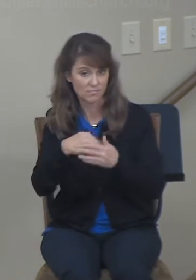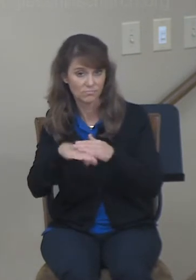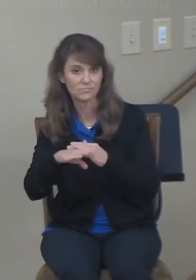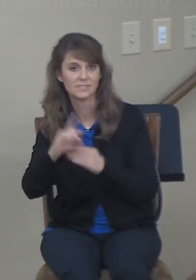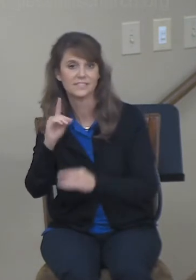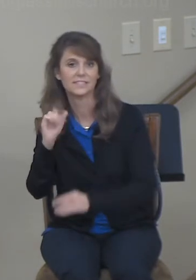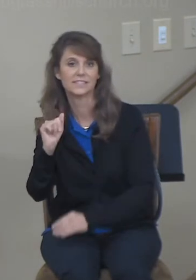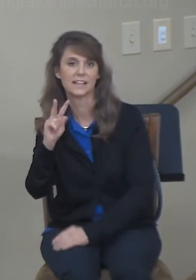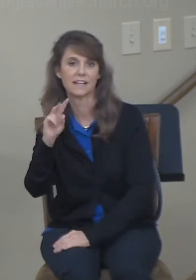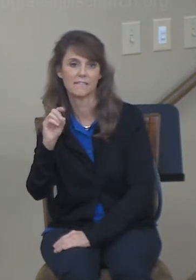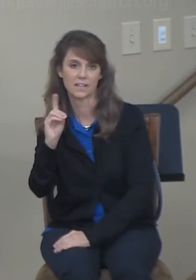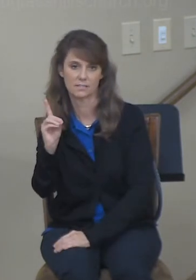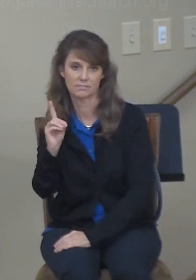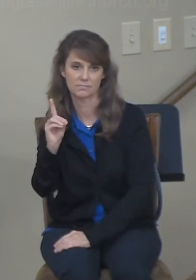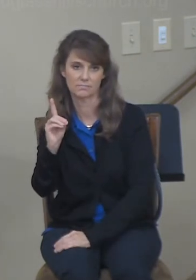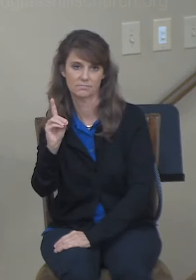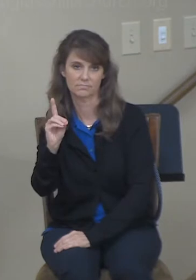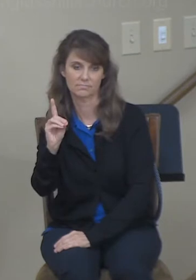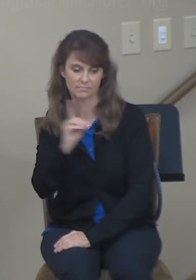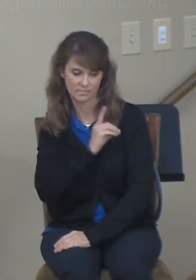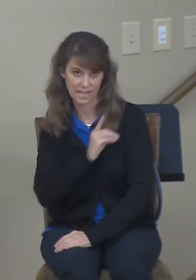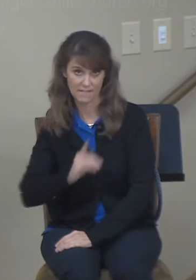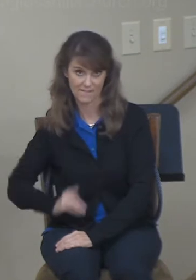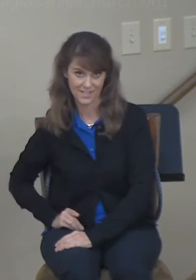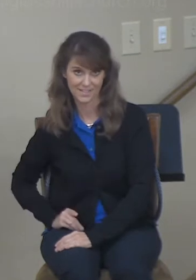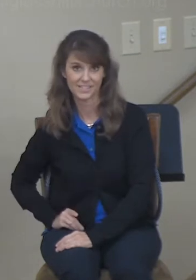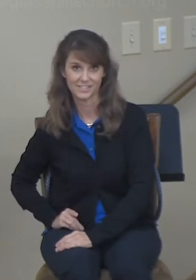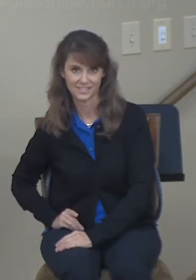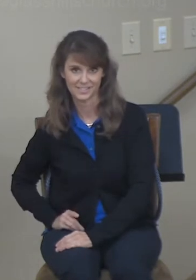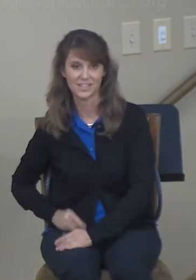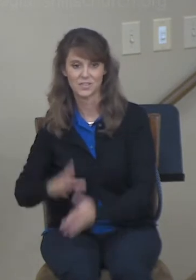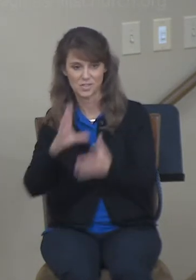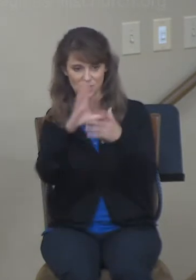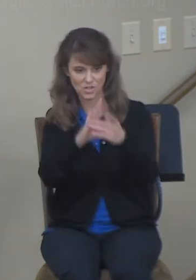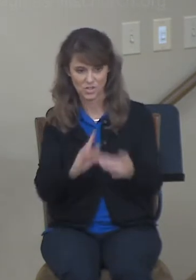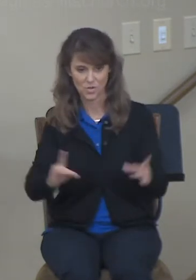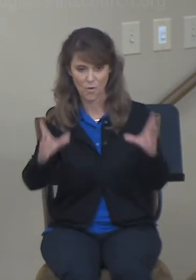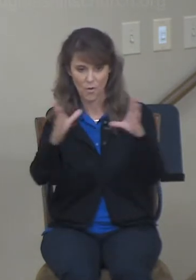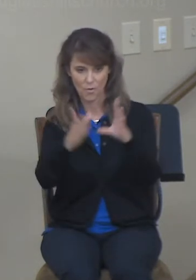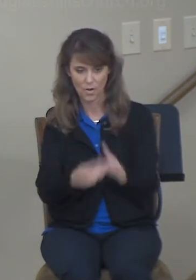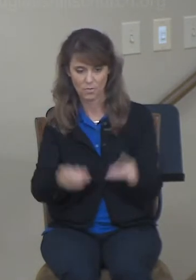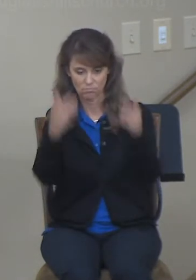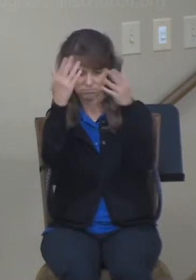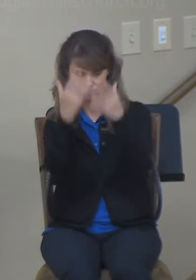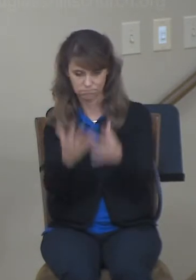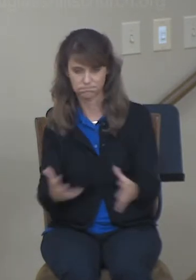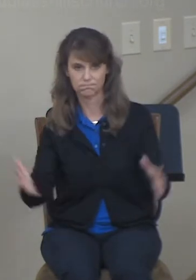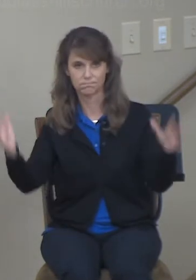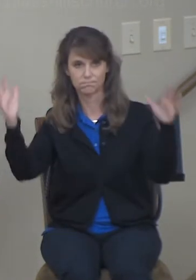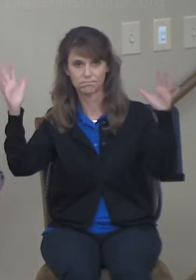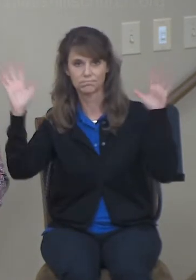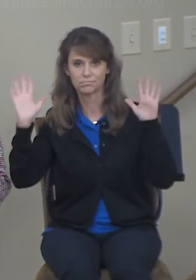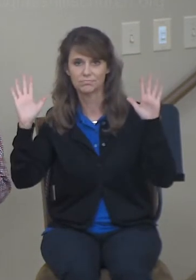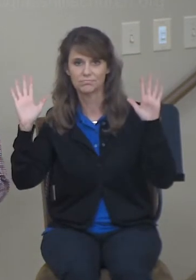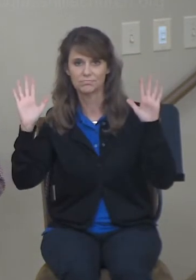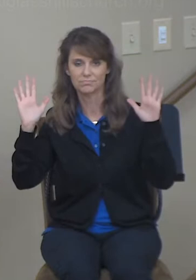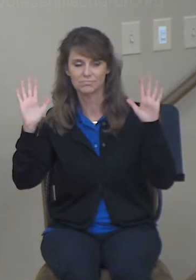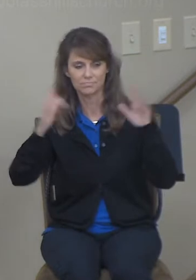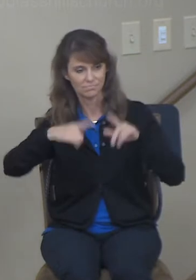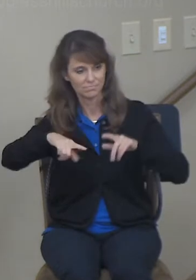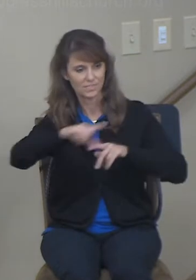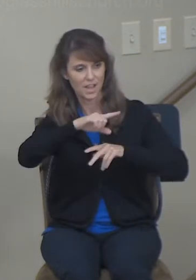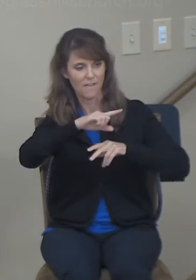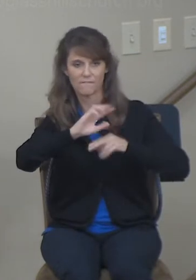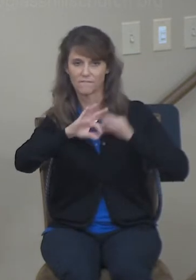story is complete. That the Redeemer has been found, and they have been blessed by God, and their descendants